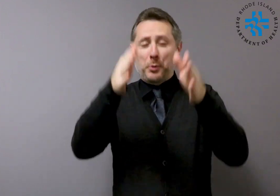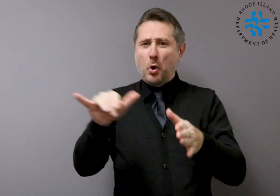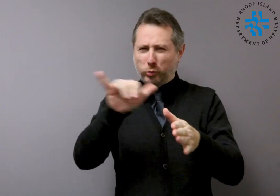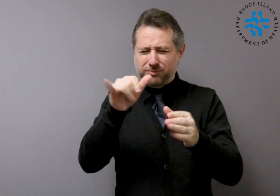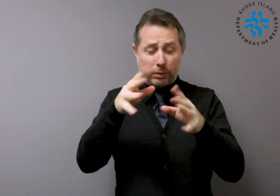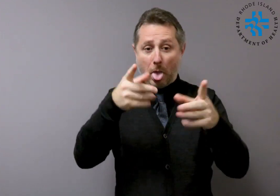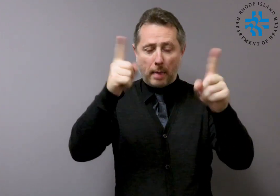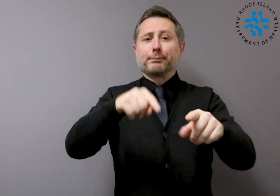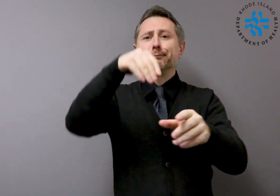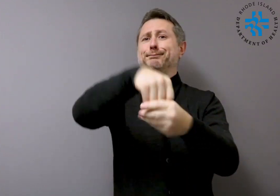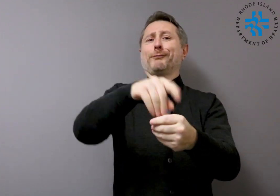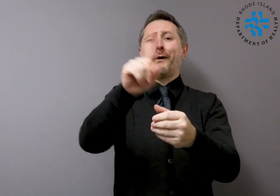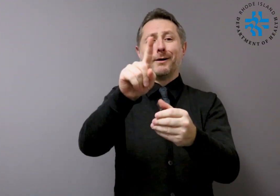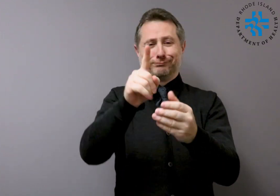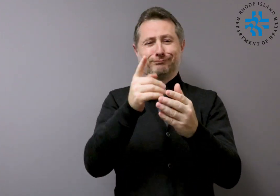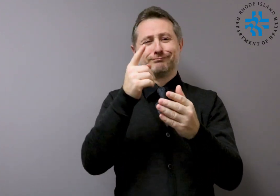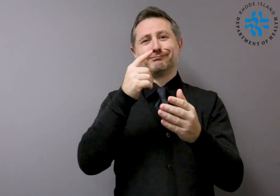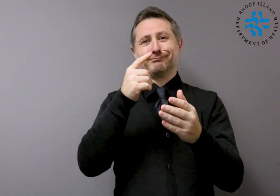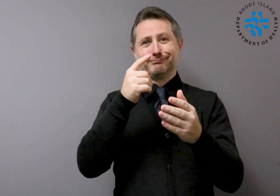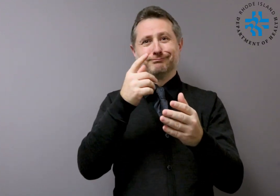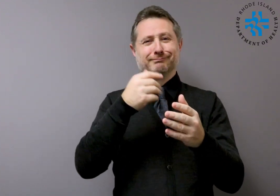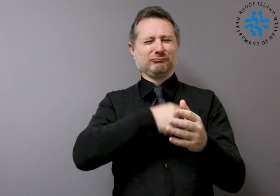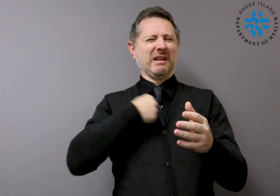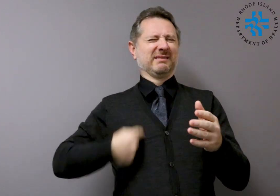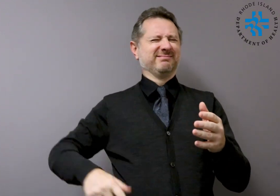it is possible that Rhode Island could have a case in the near future.